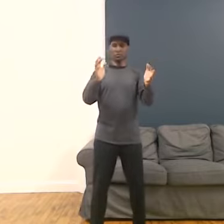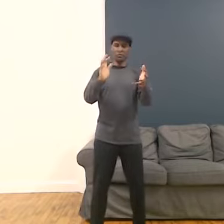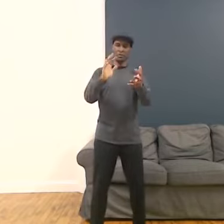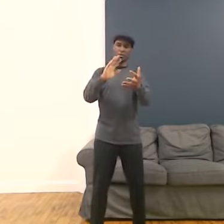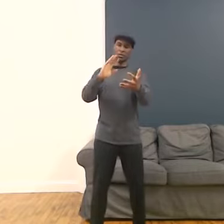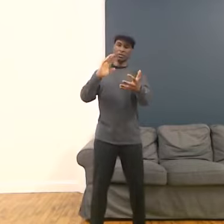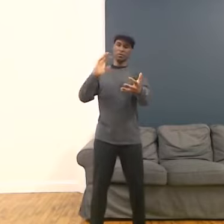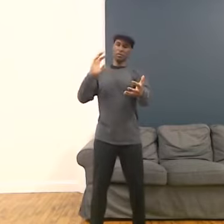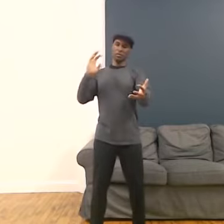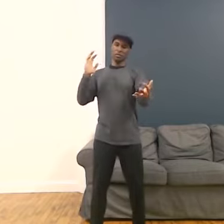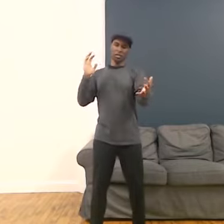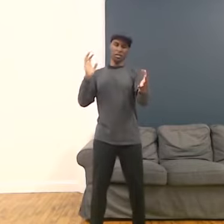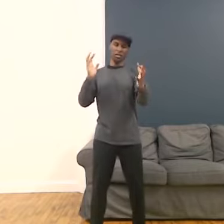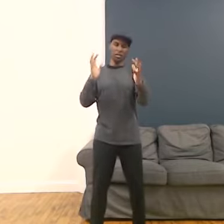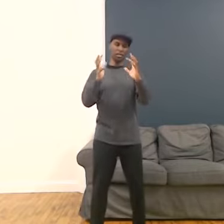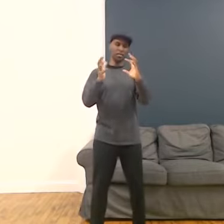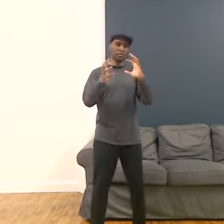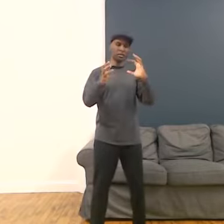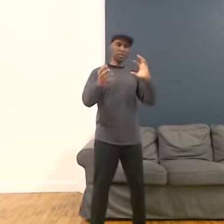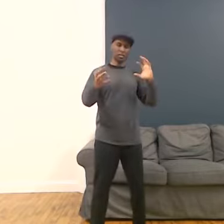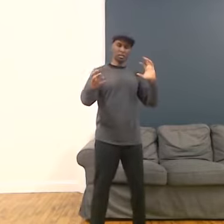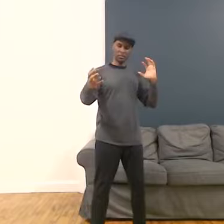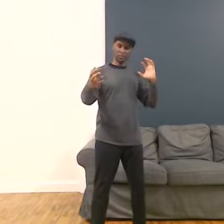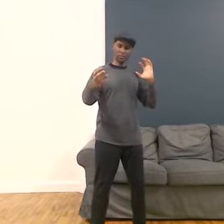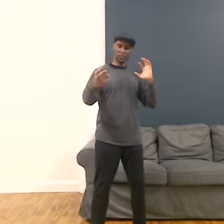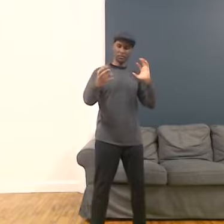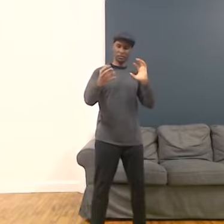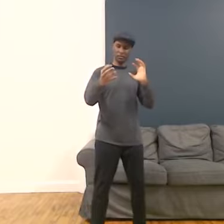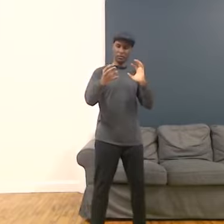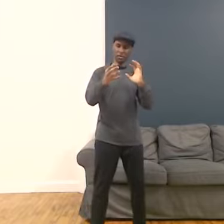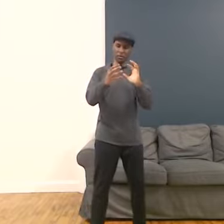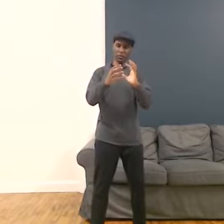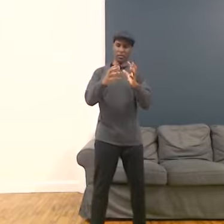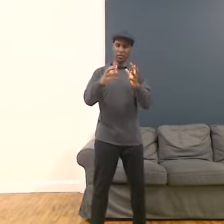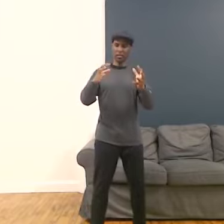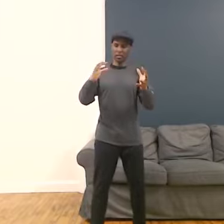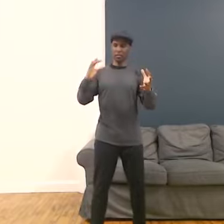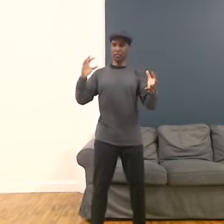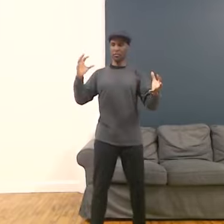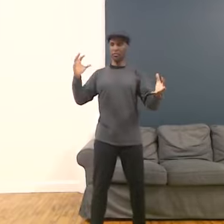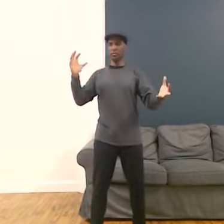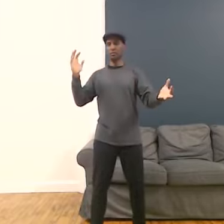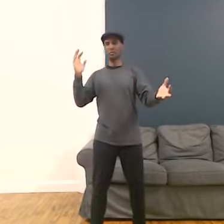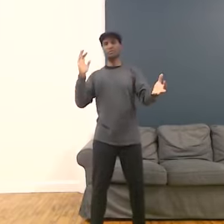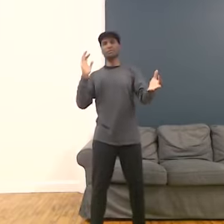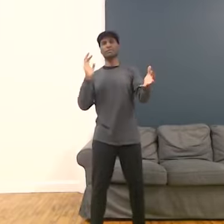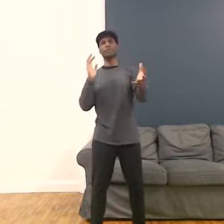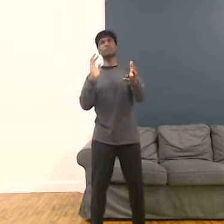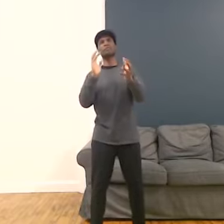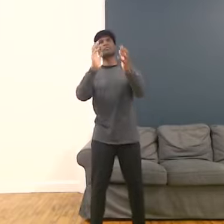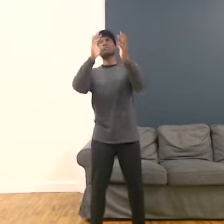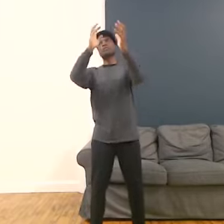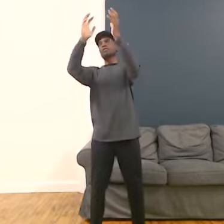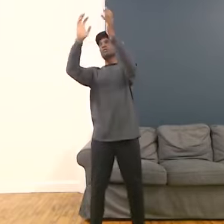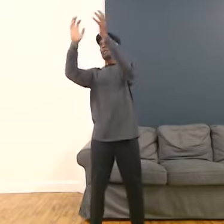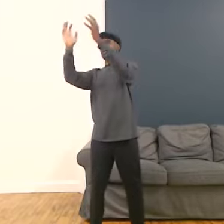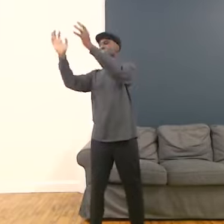You can rotate it, expand it, make it smaller, make it larger. Move it around.